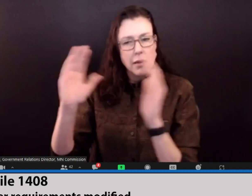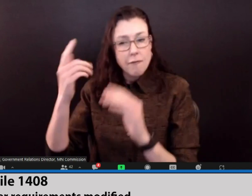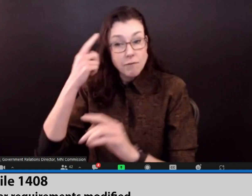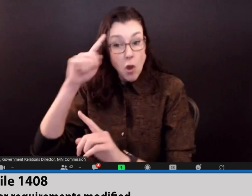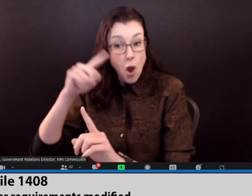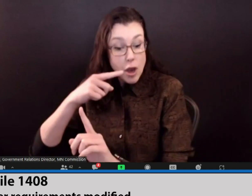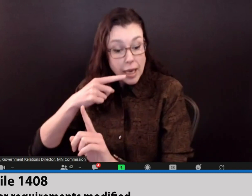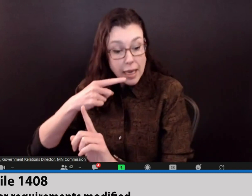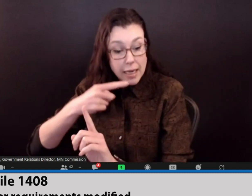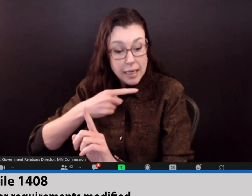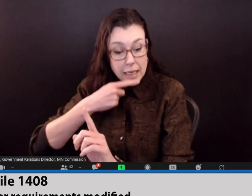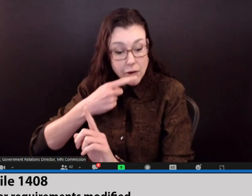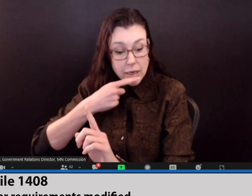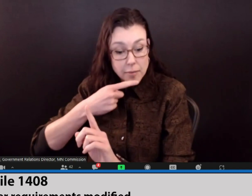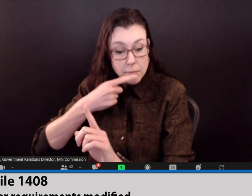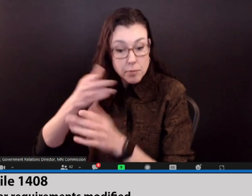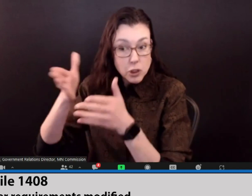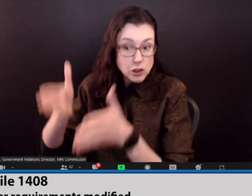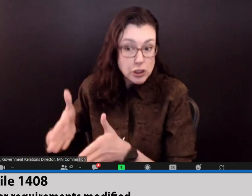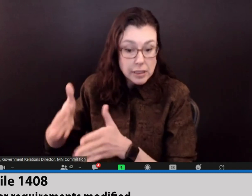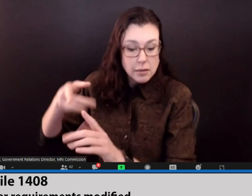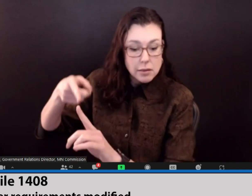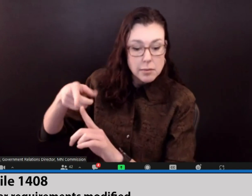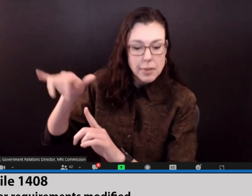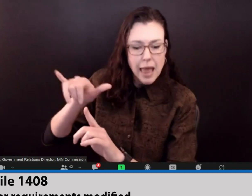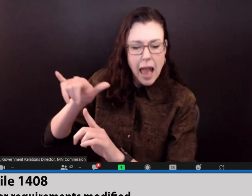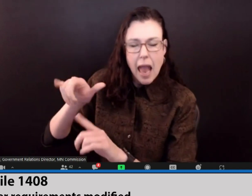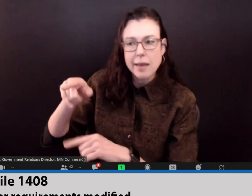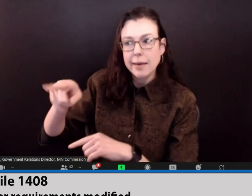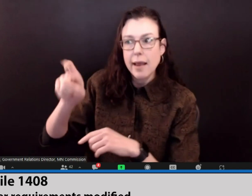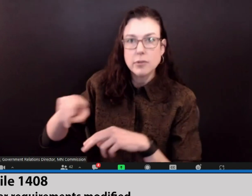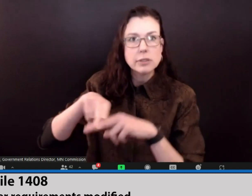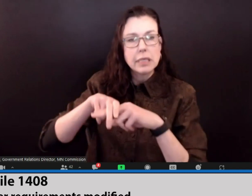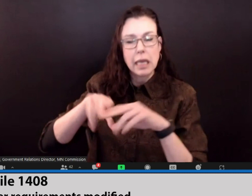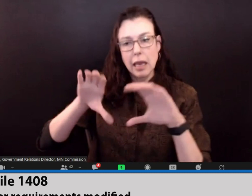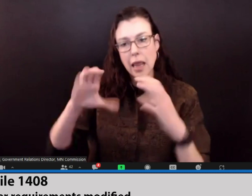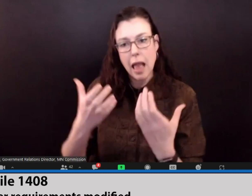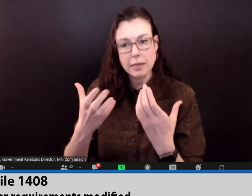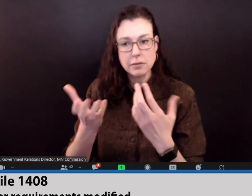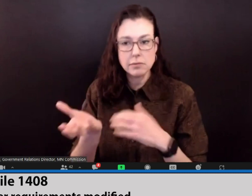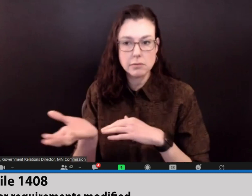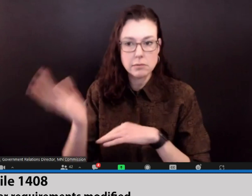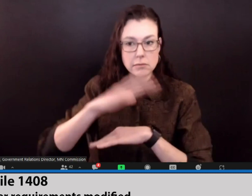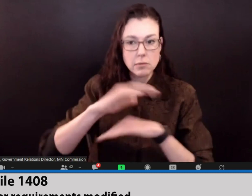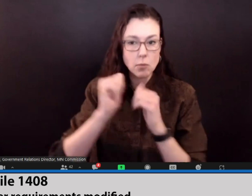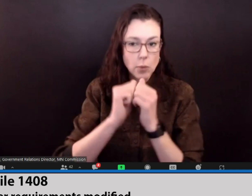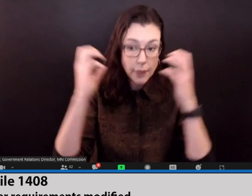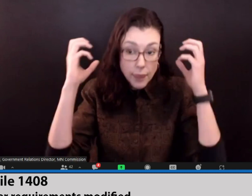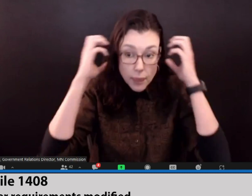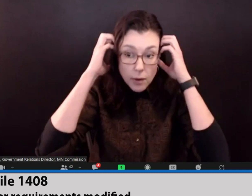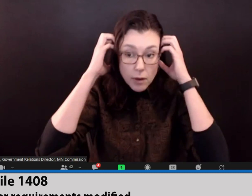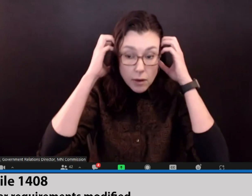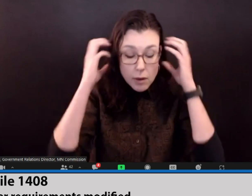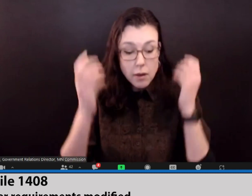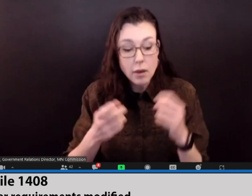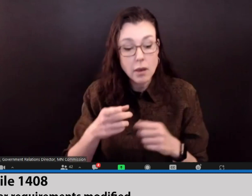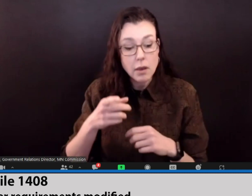I imagine that it might be comparable to a hearing person who has to sit in class listening to headphones all day.